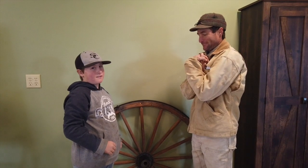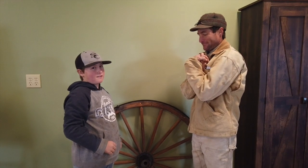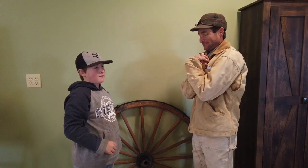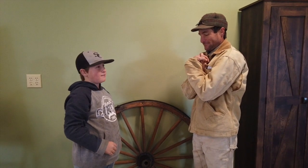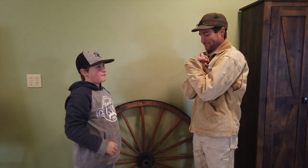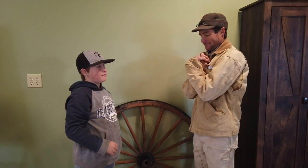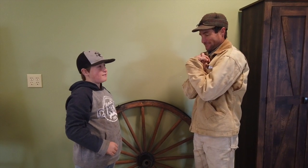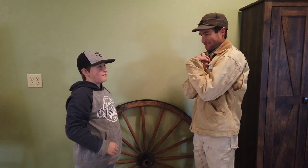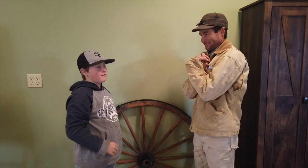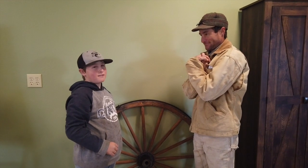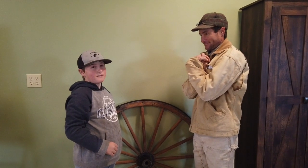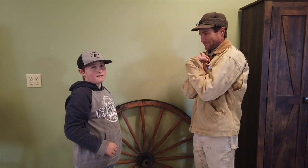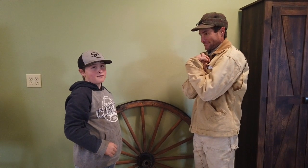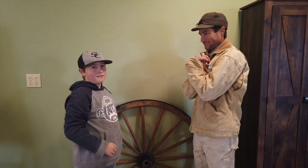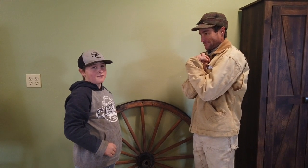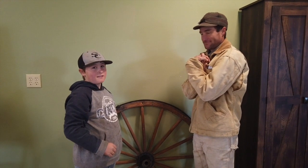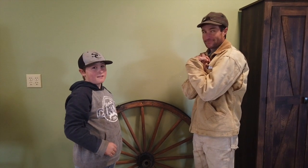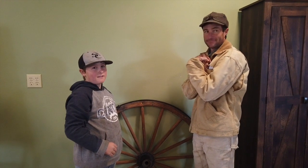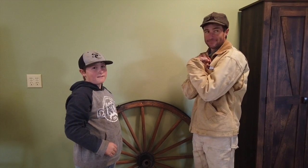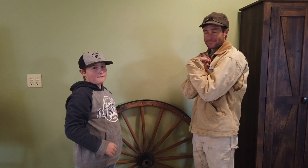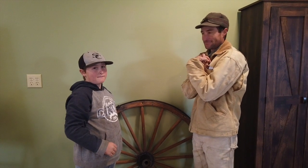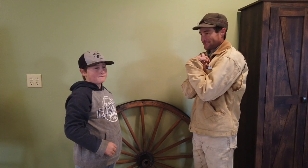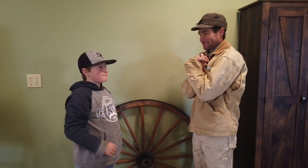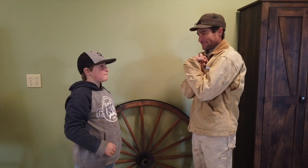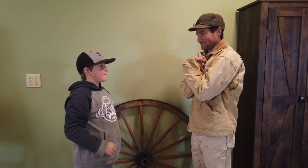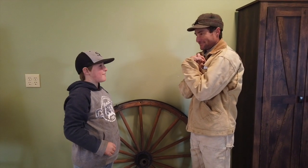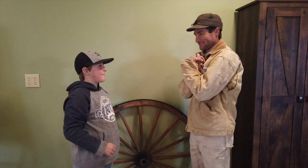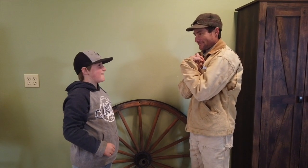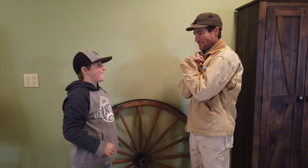fingers and all you have to do is wiggle that finger he points at